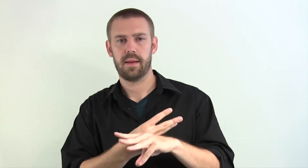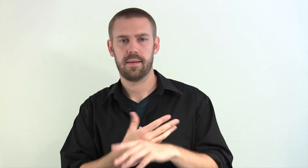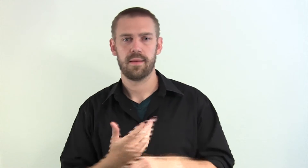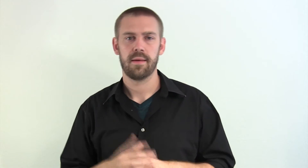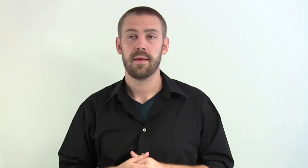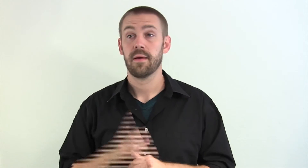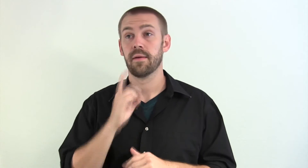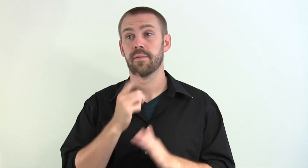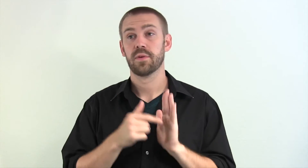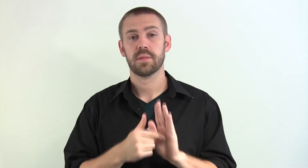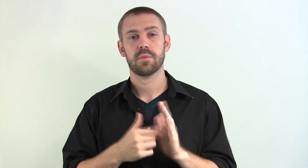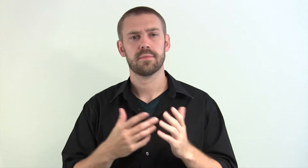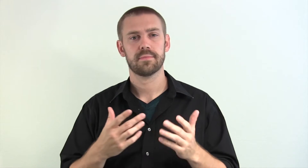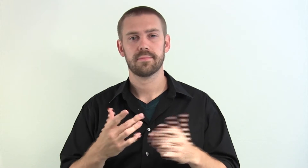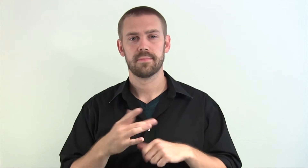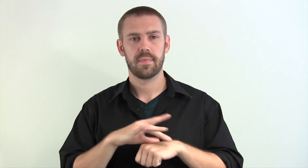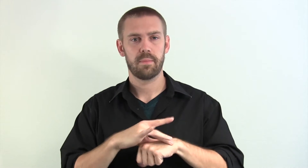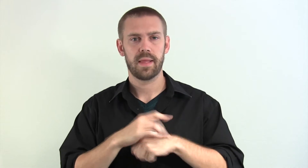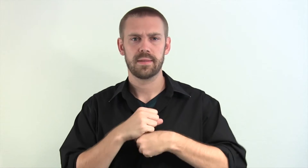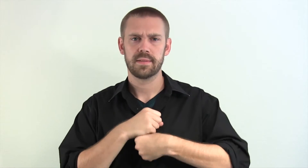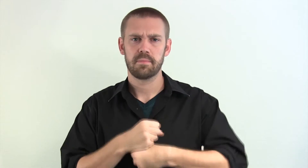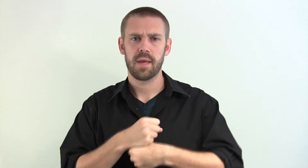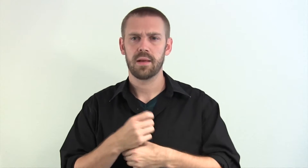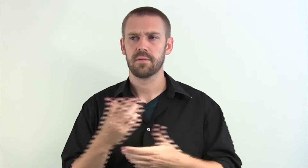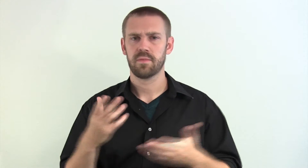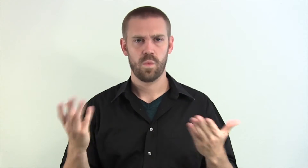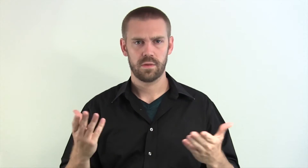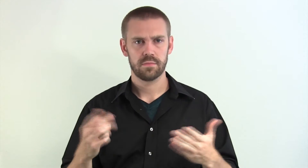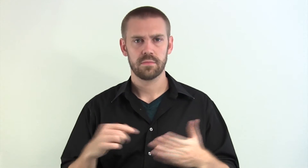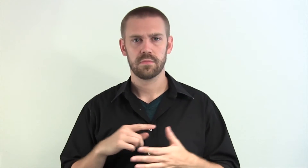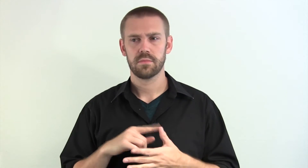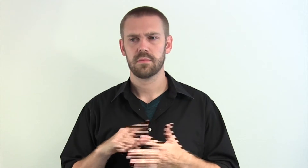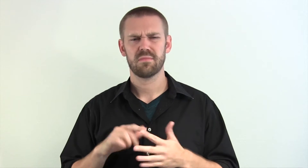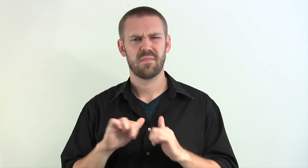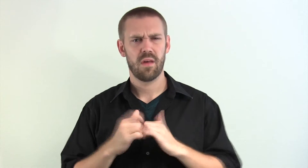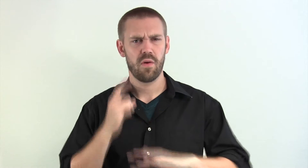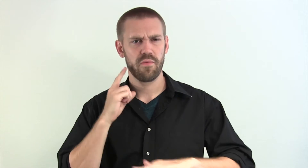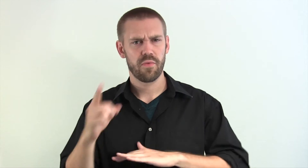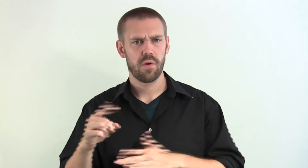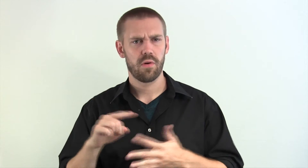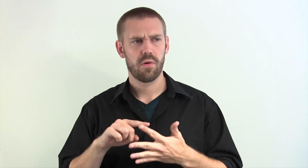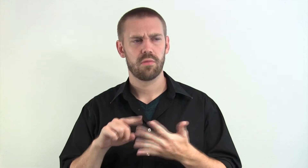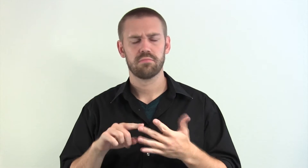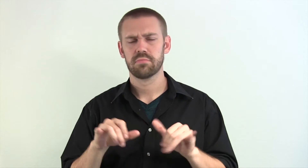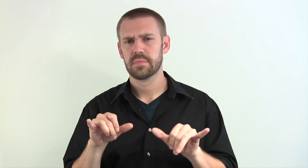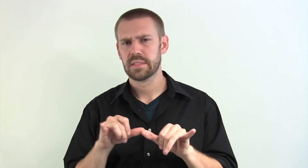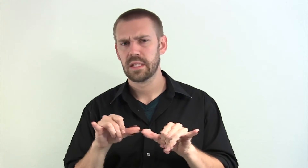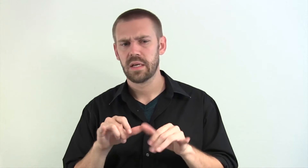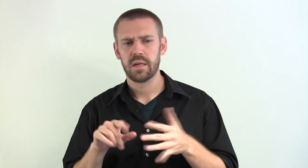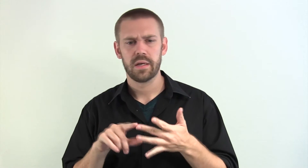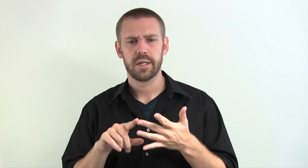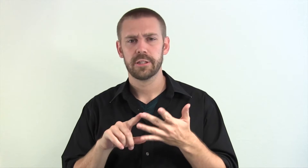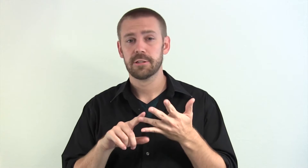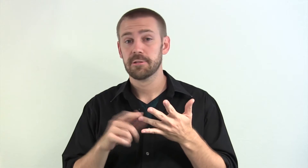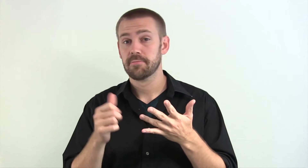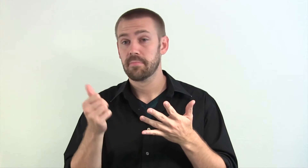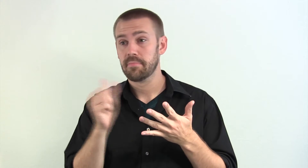planet. For example, what is the composition of the planet? How far away is it? What's the size? Really,